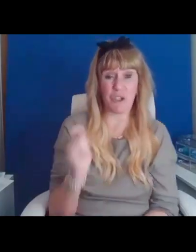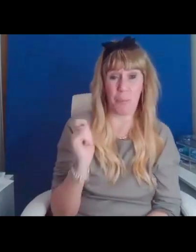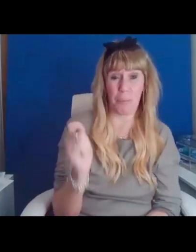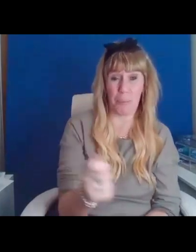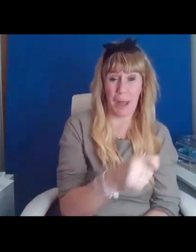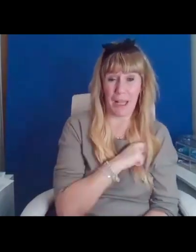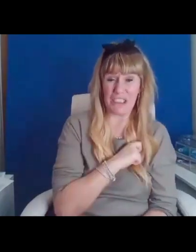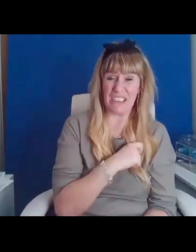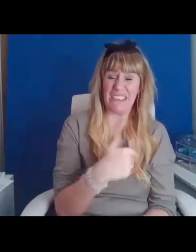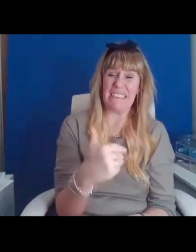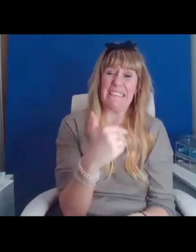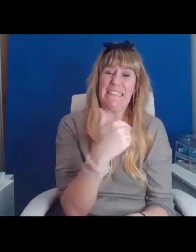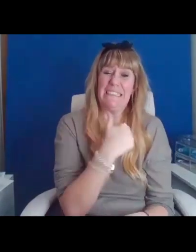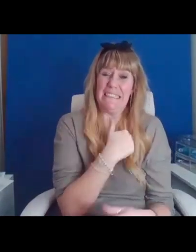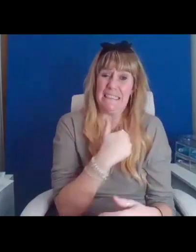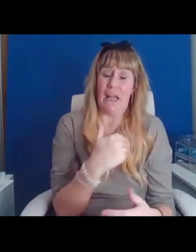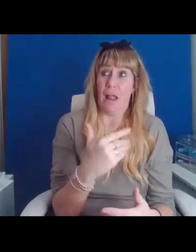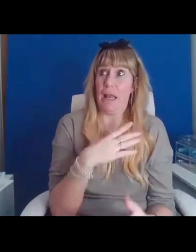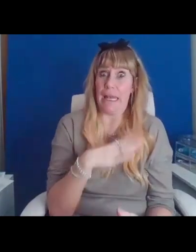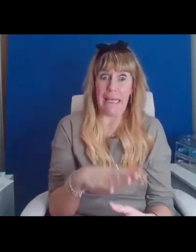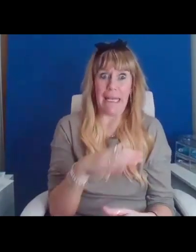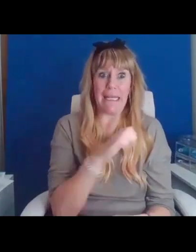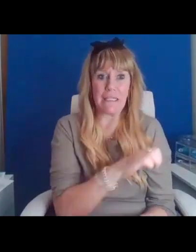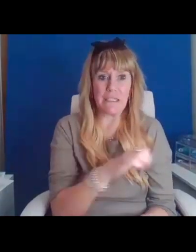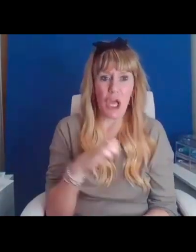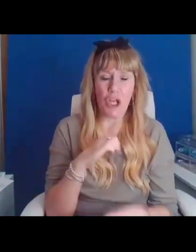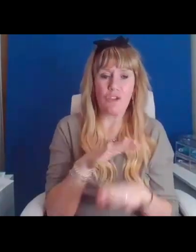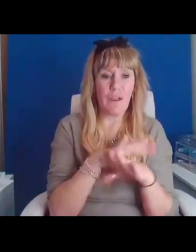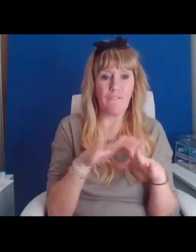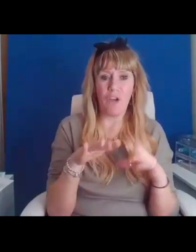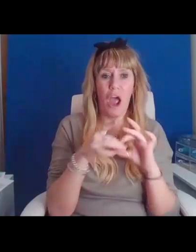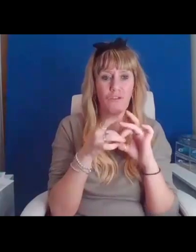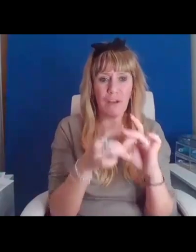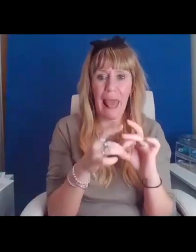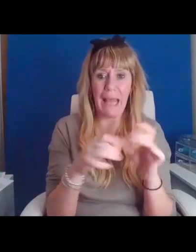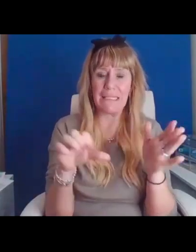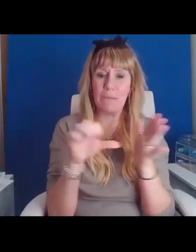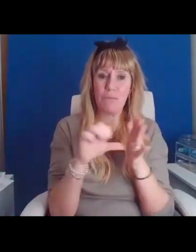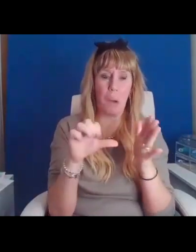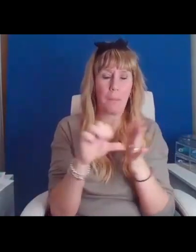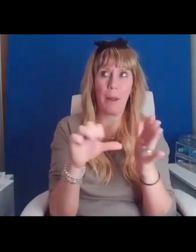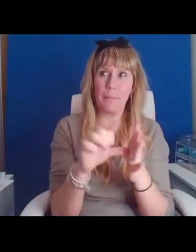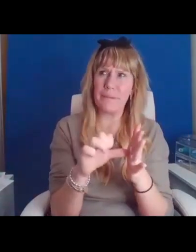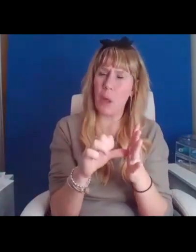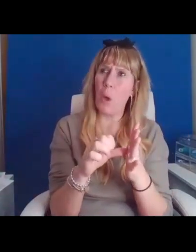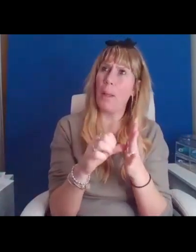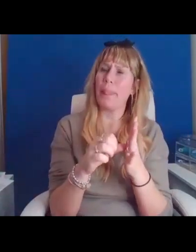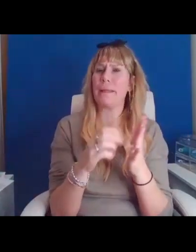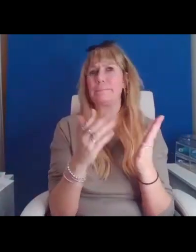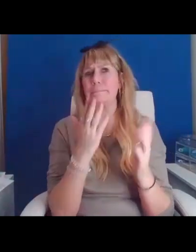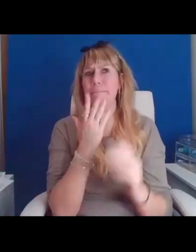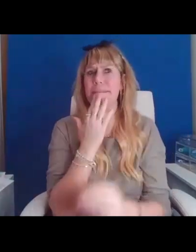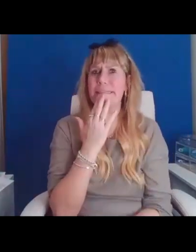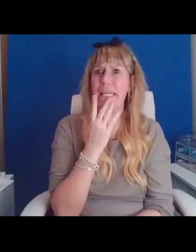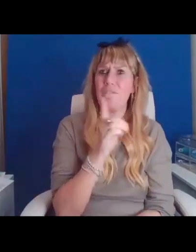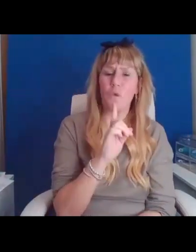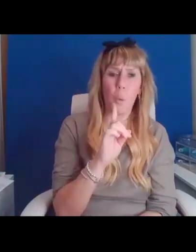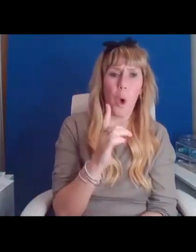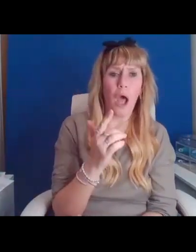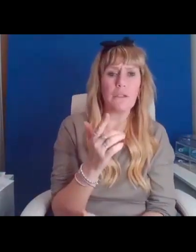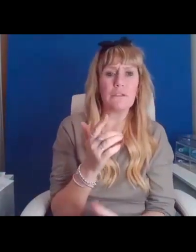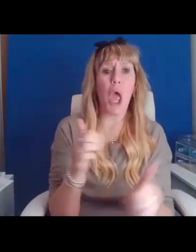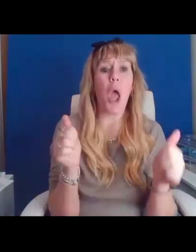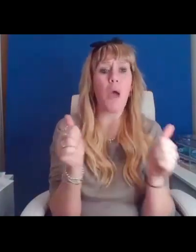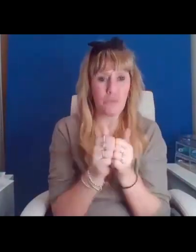relief, needed surgery for unrelated problems, lest that be mistaken for approval, for